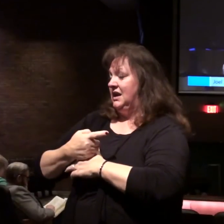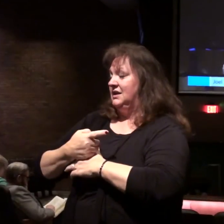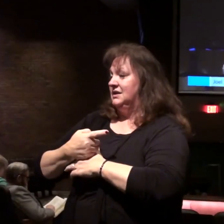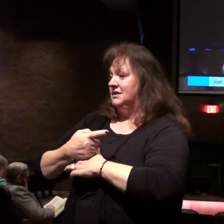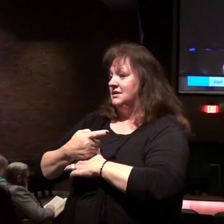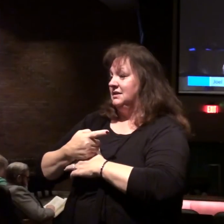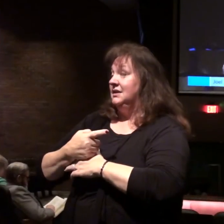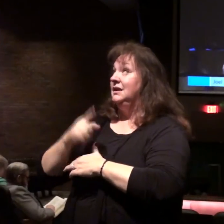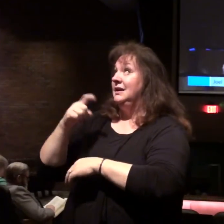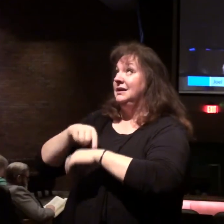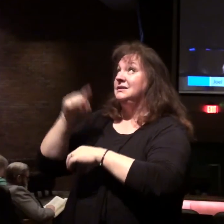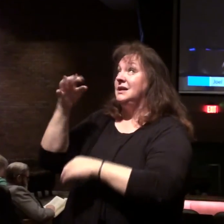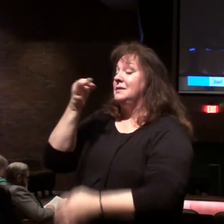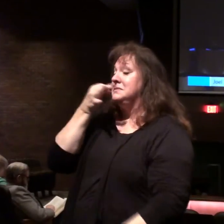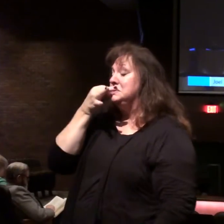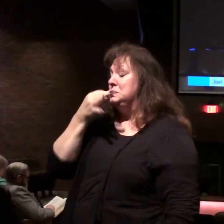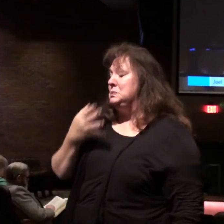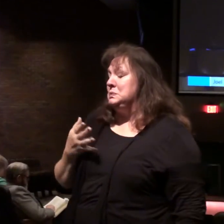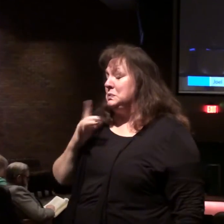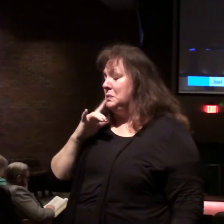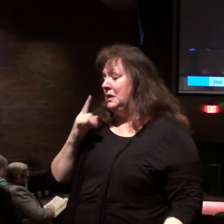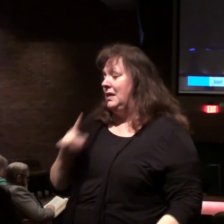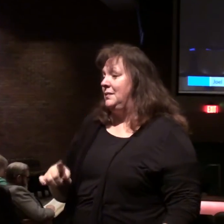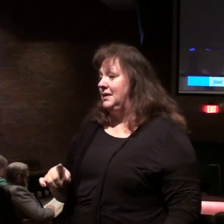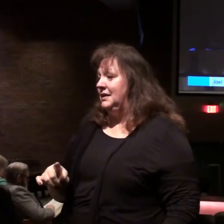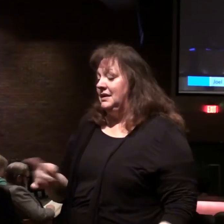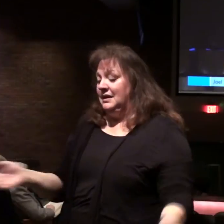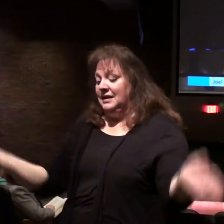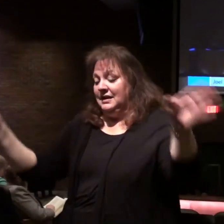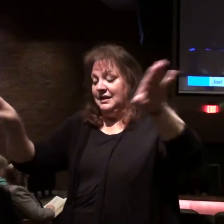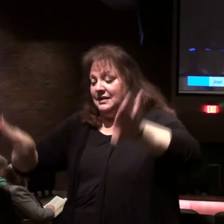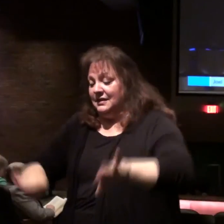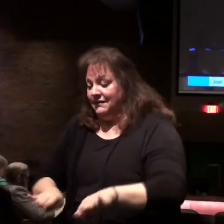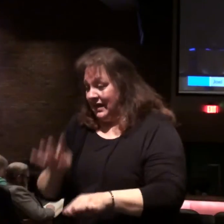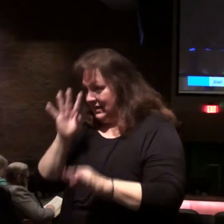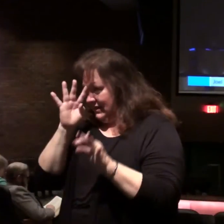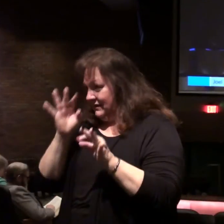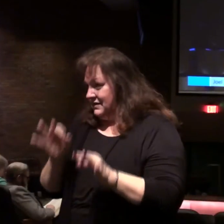Lord is near in the valley of decision.